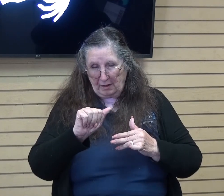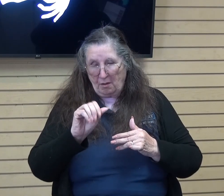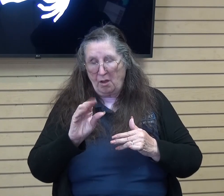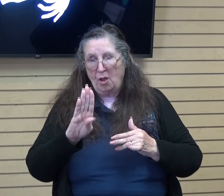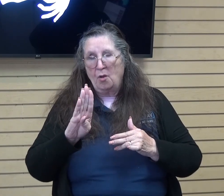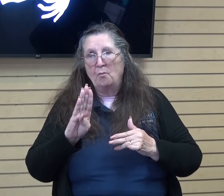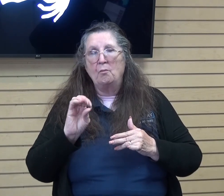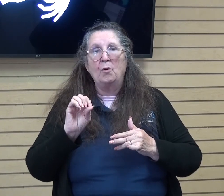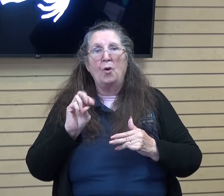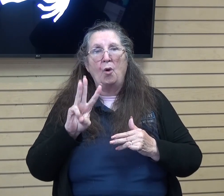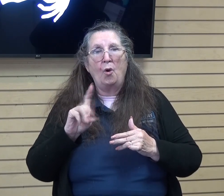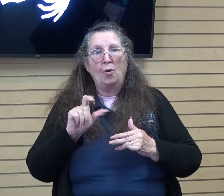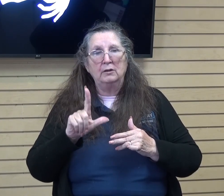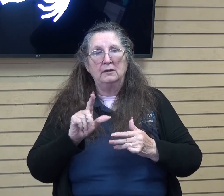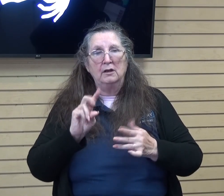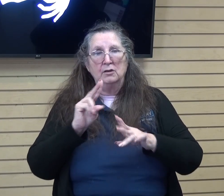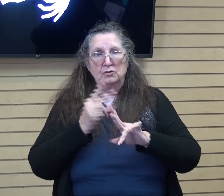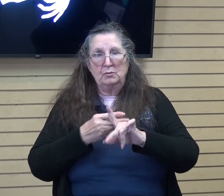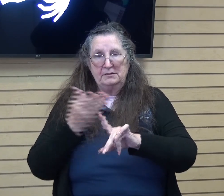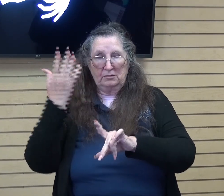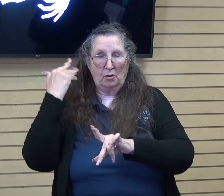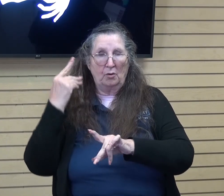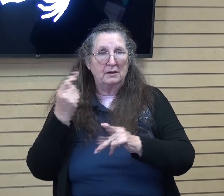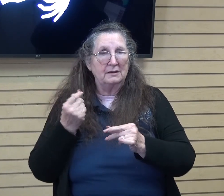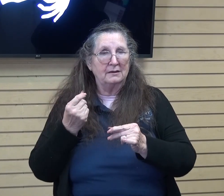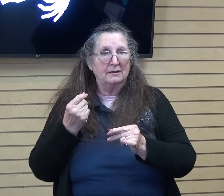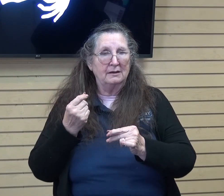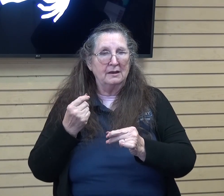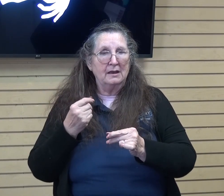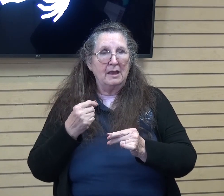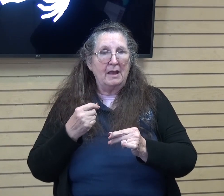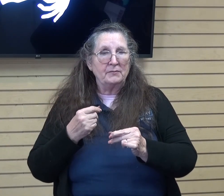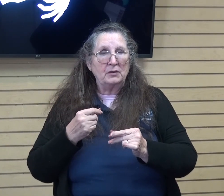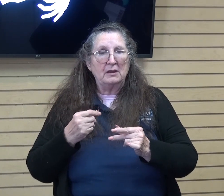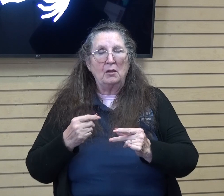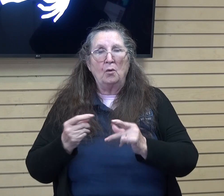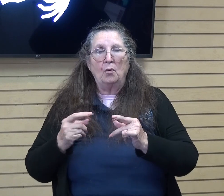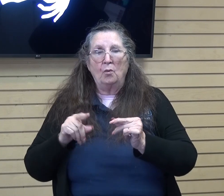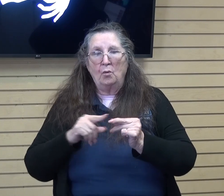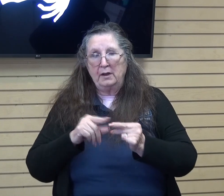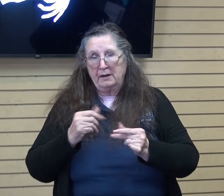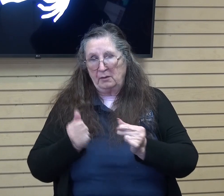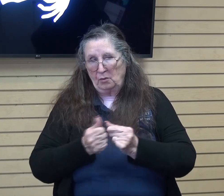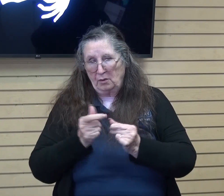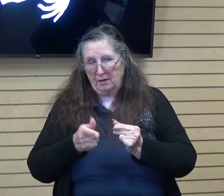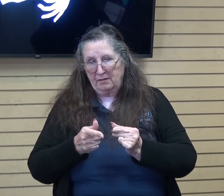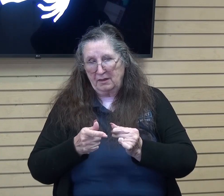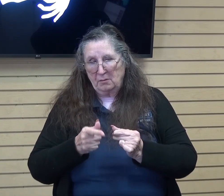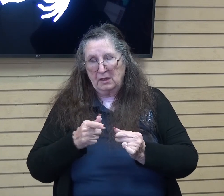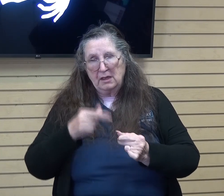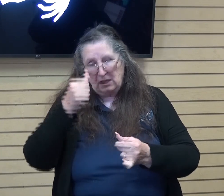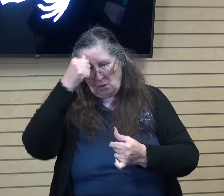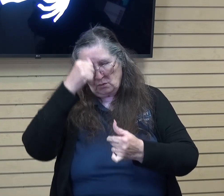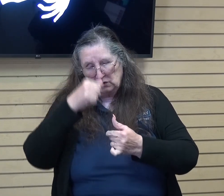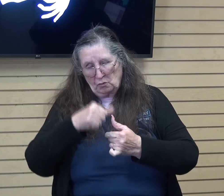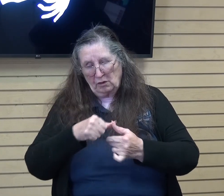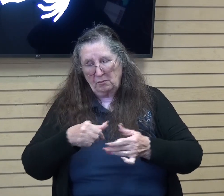ago and so when he took me he did it all by memory so when i went with him i had a little um like